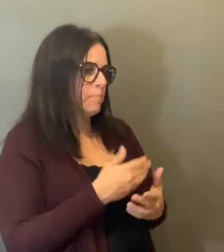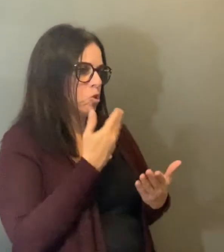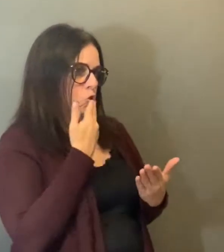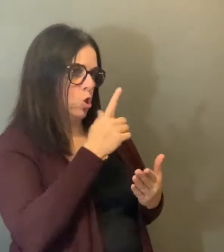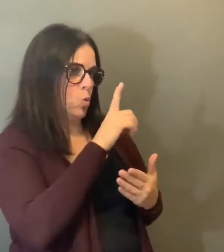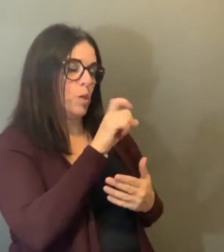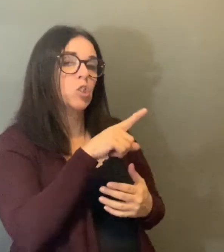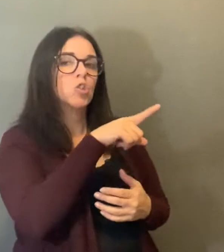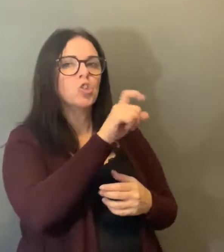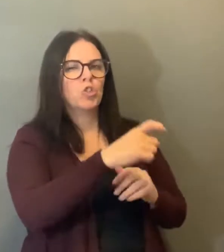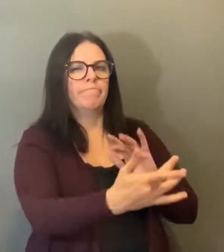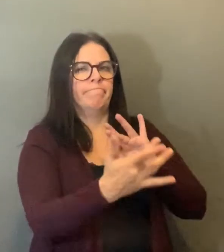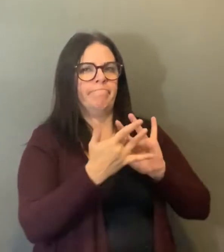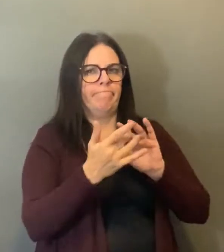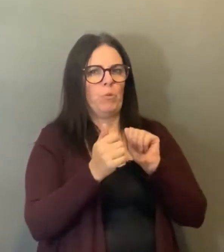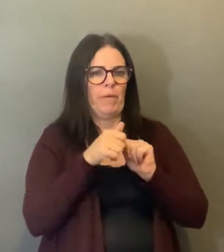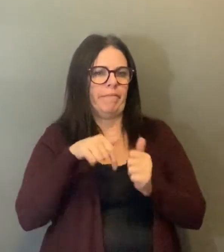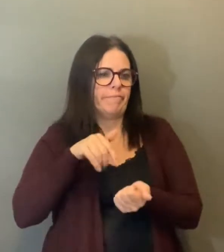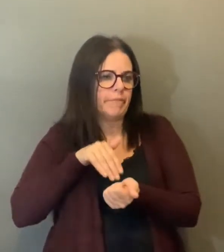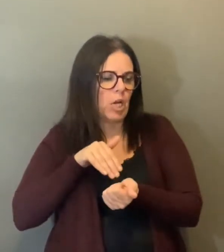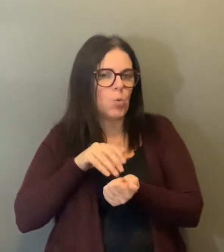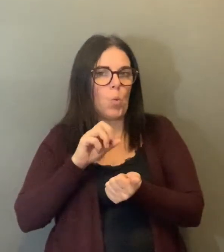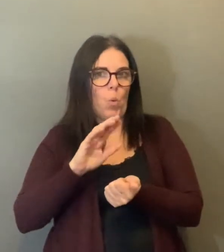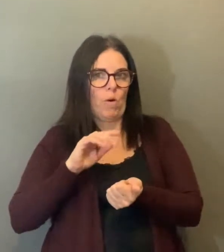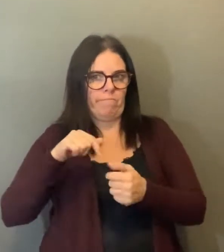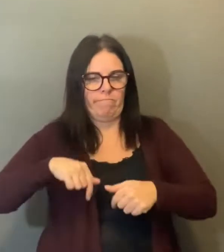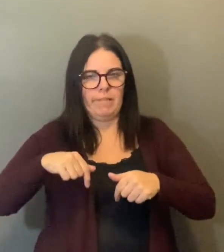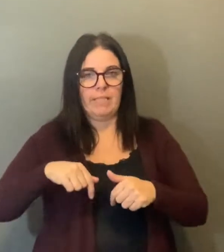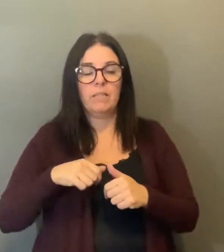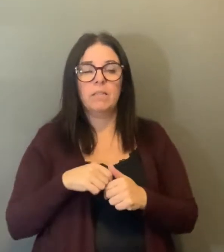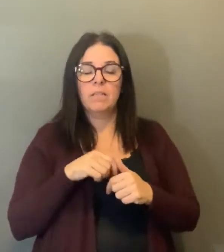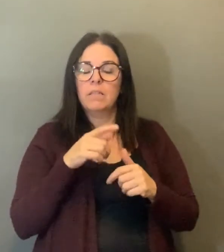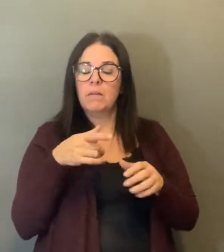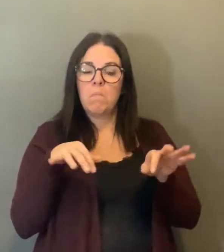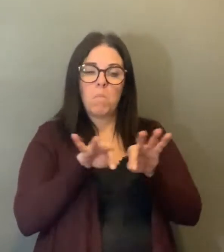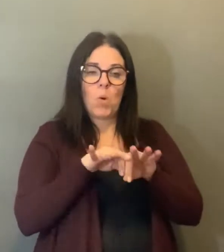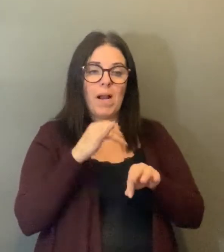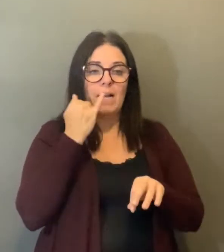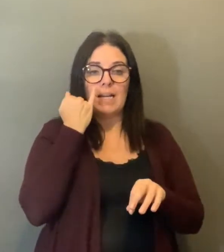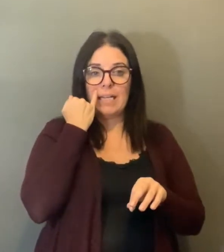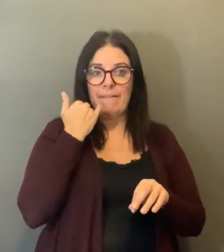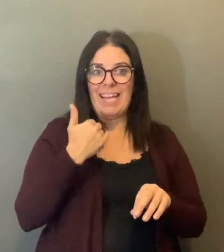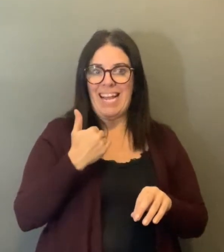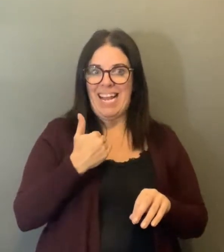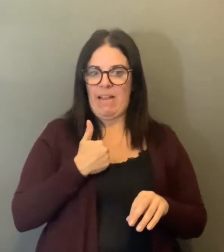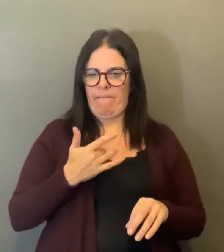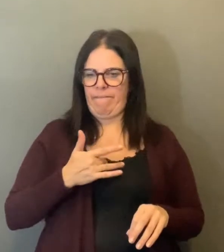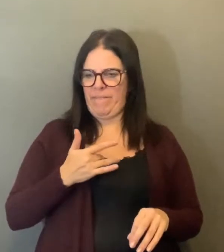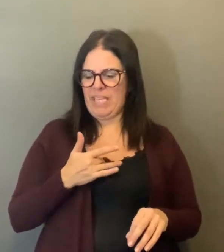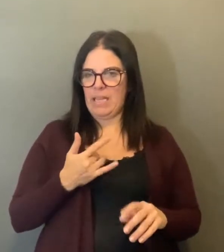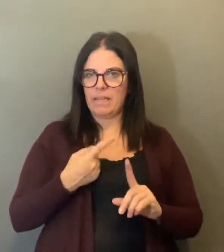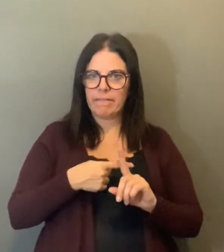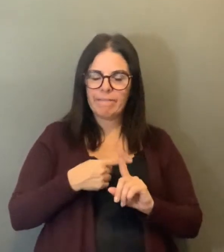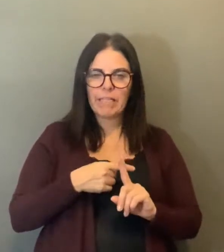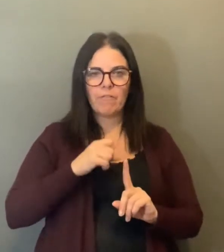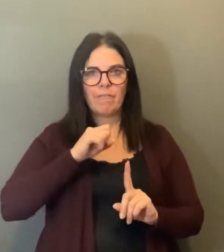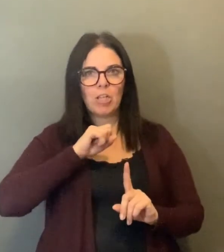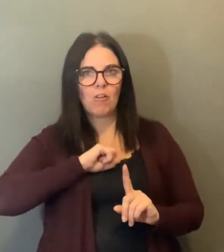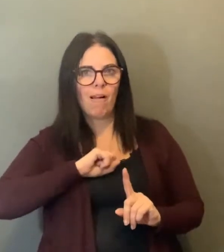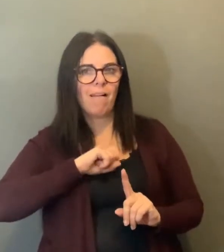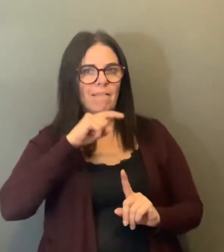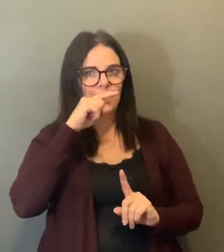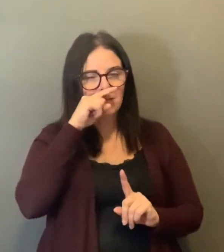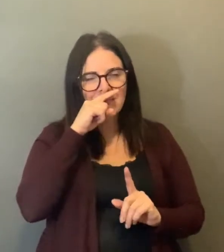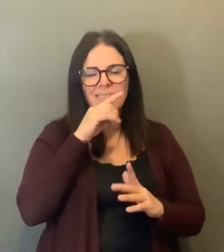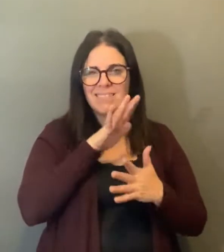So, good question. And I think I would say that they should connect with a healthcare provider, they should connect with us. The key is if you are symptomatic,